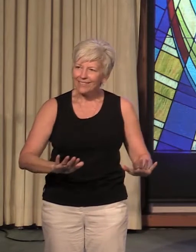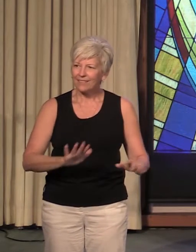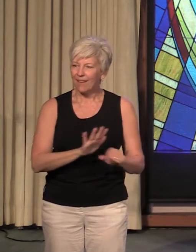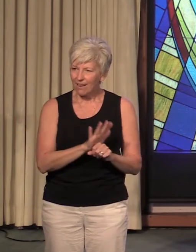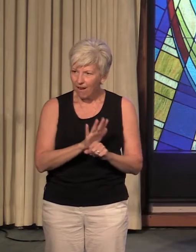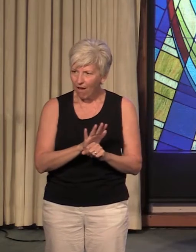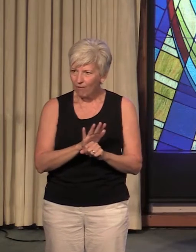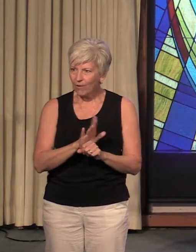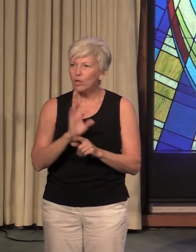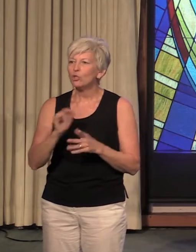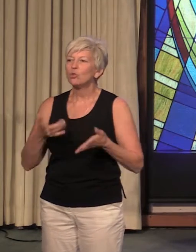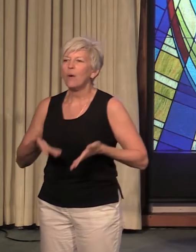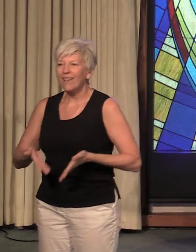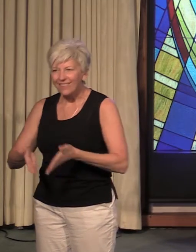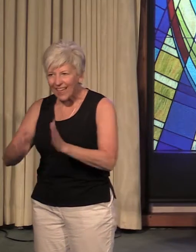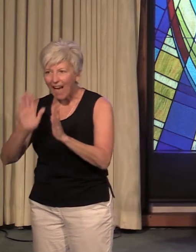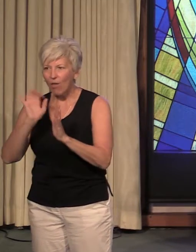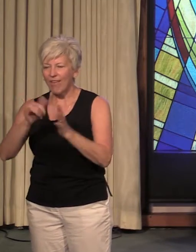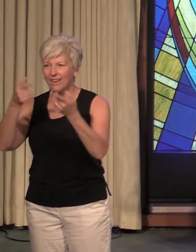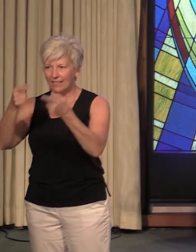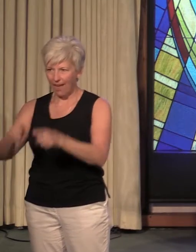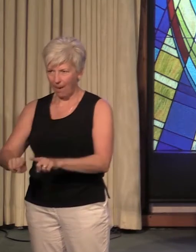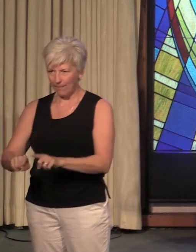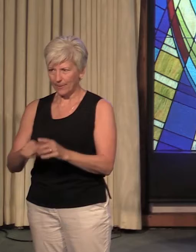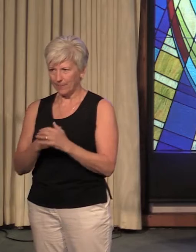to allow that to happen.